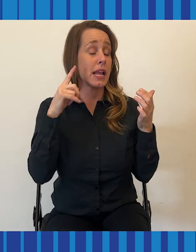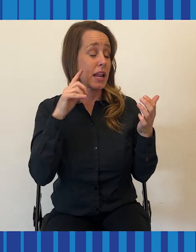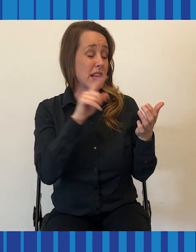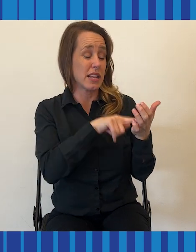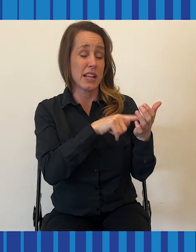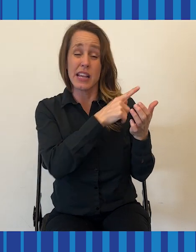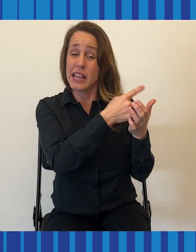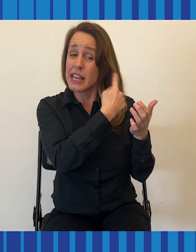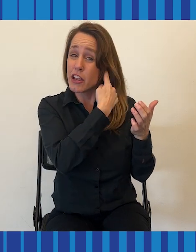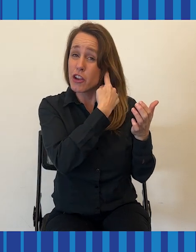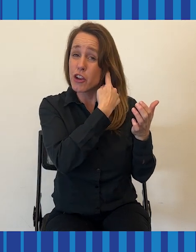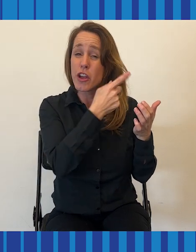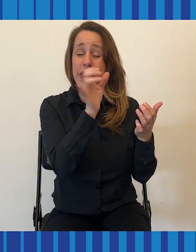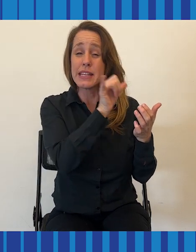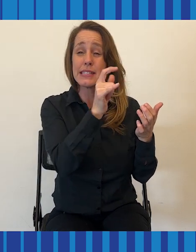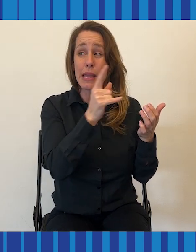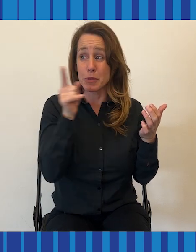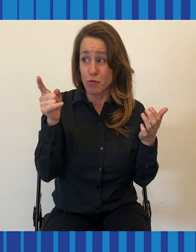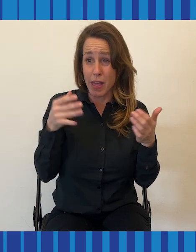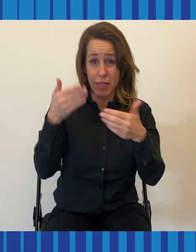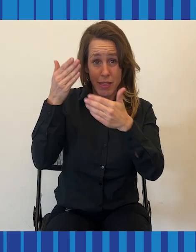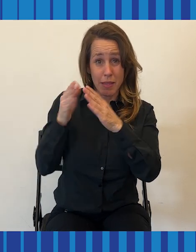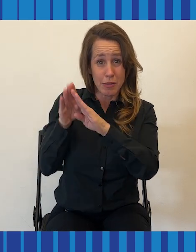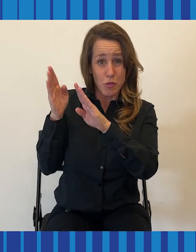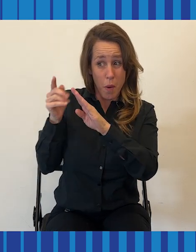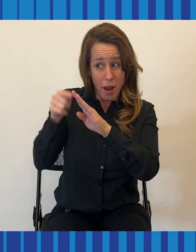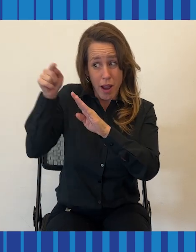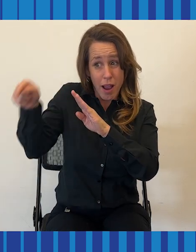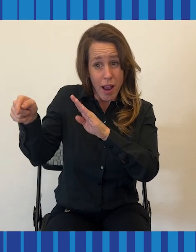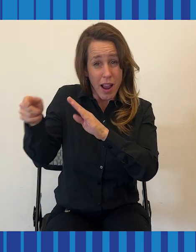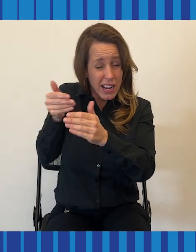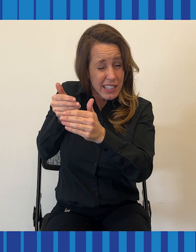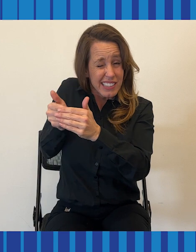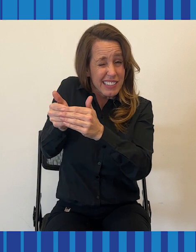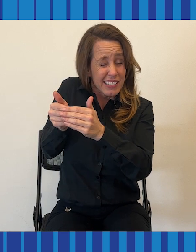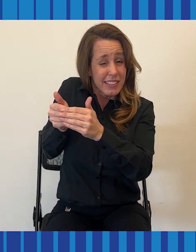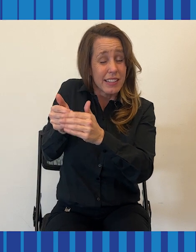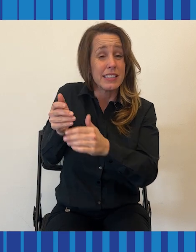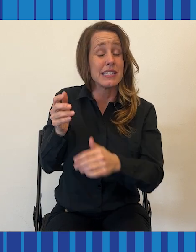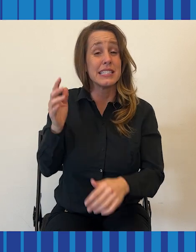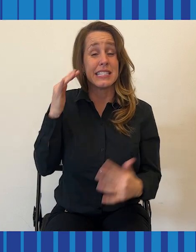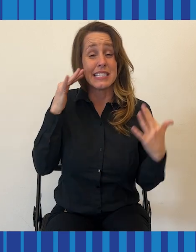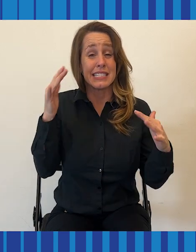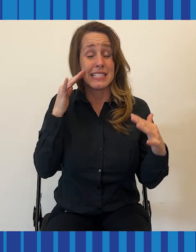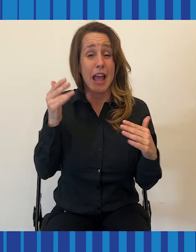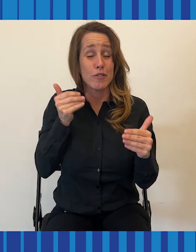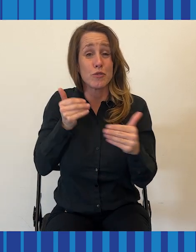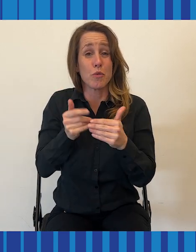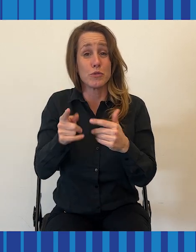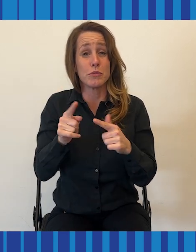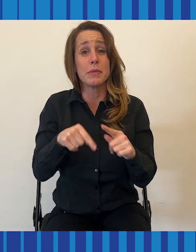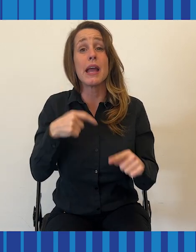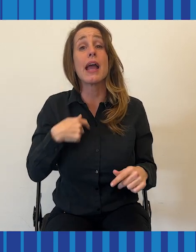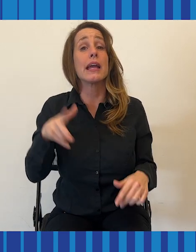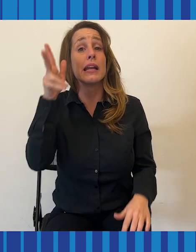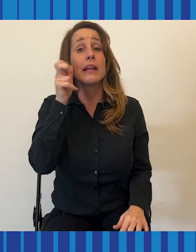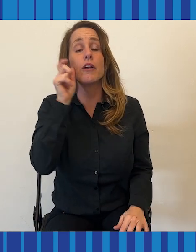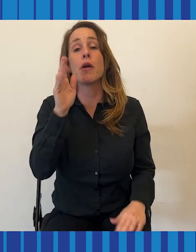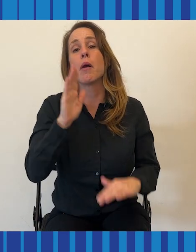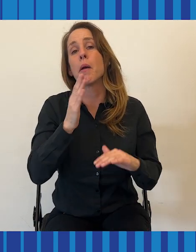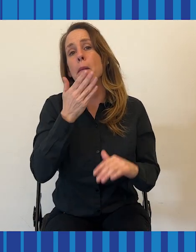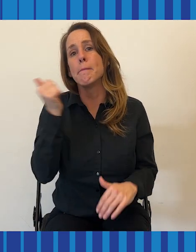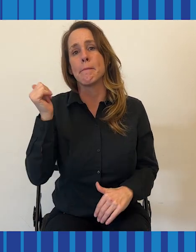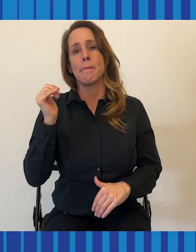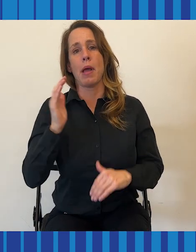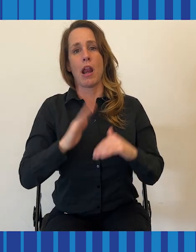perceive that as being right out my door because it sounds that close, and I can hear that sound better than the